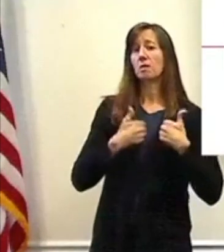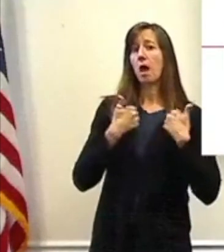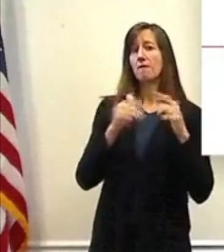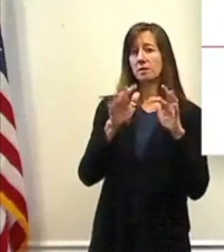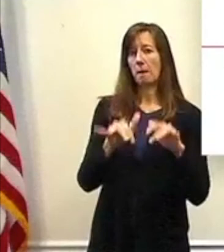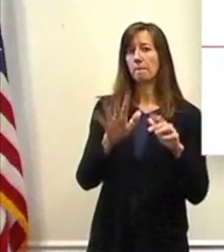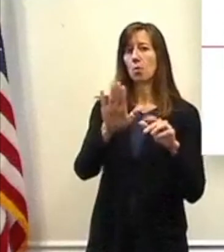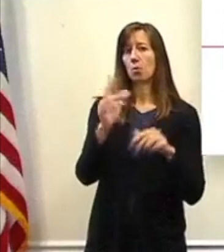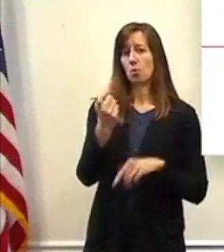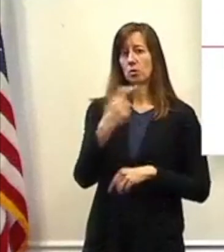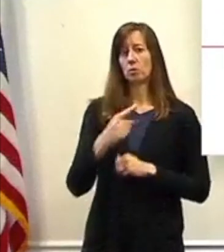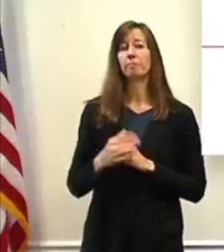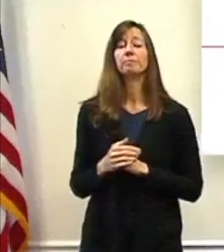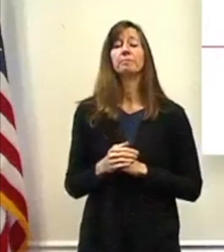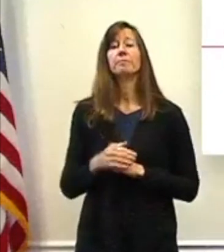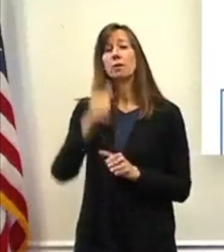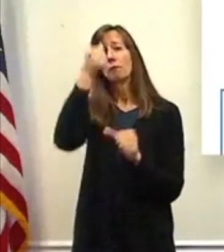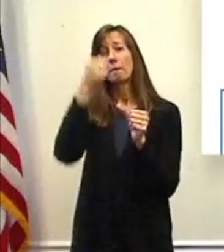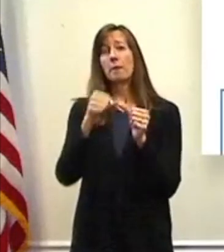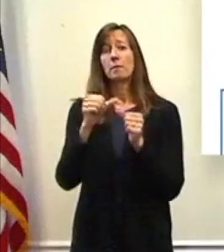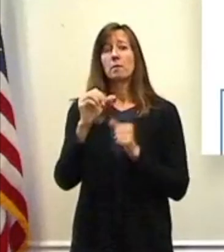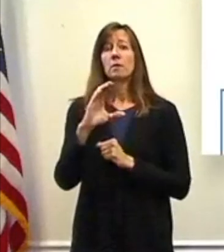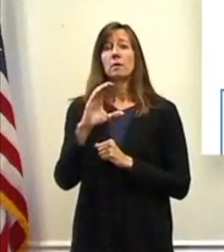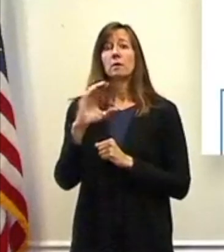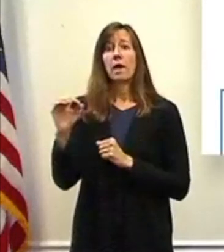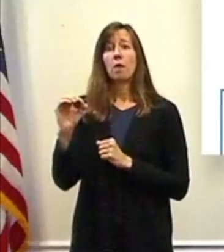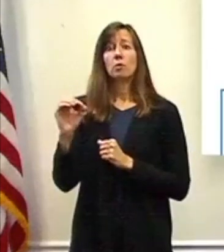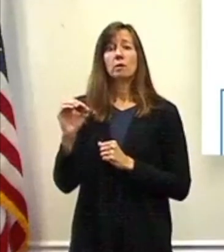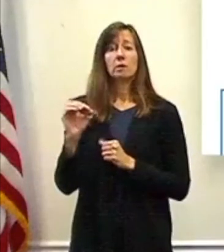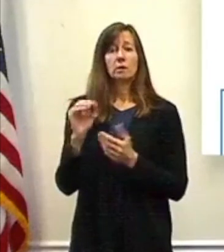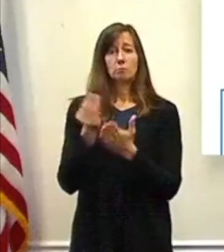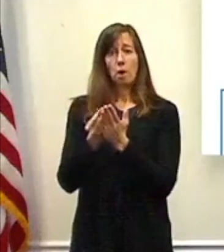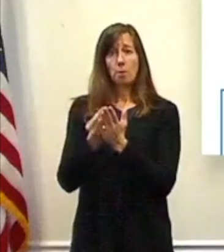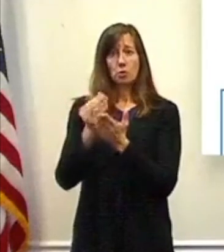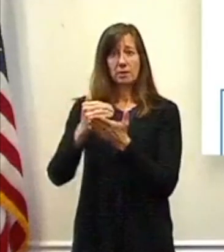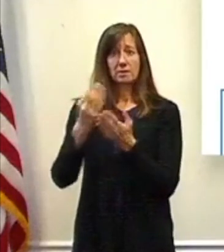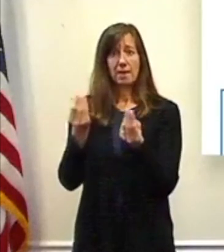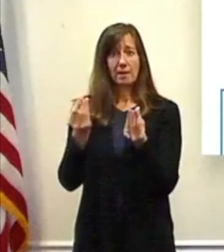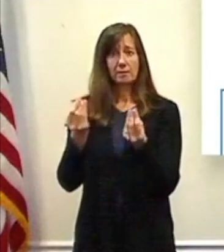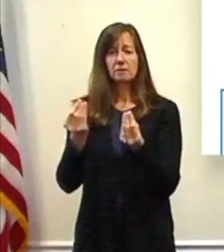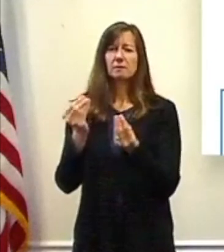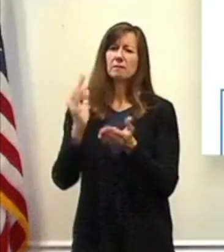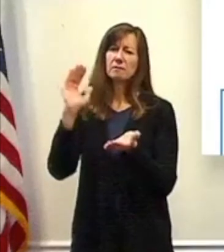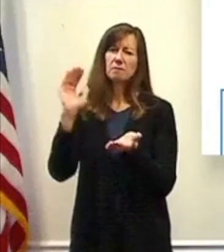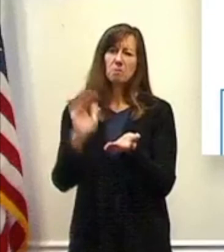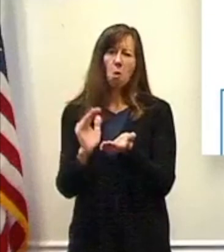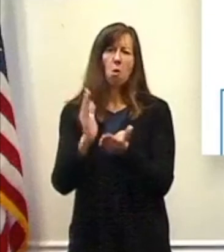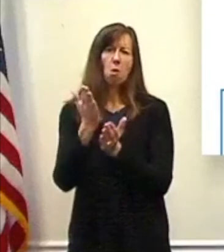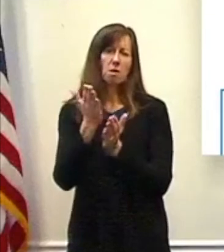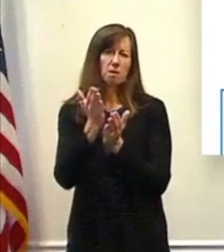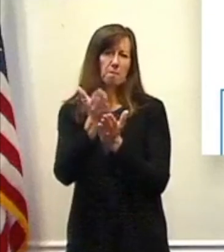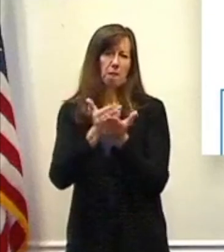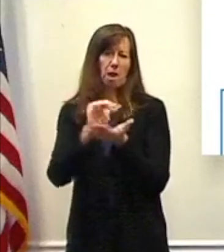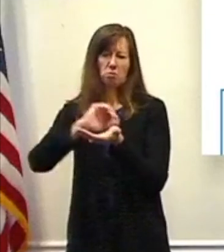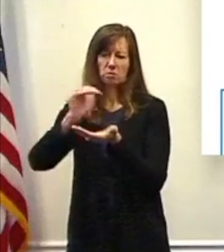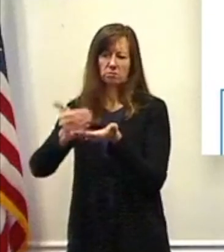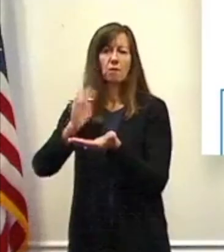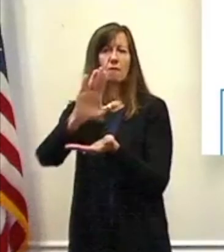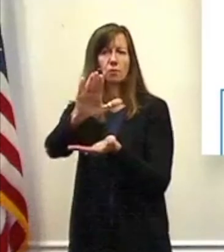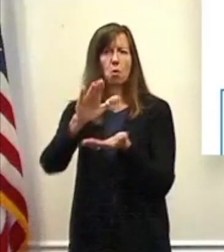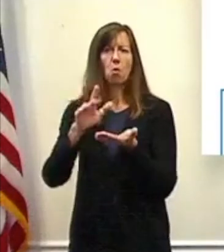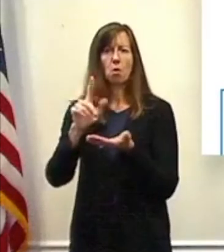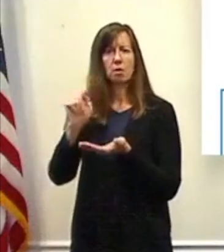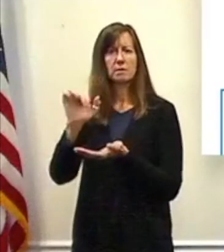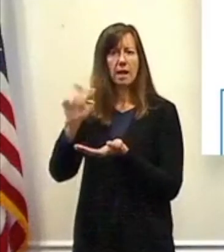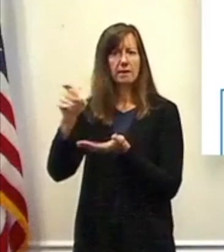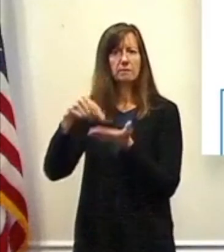the county budget or county property taxes are a small portion of what you pay in property taxes. We recognize that. The county property taxes